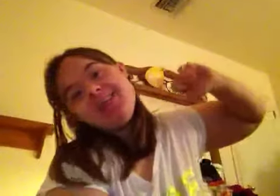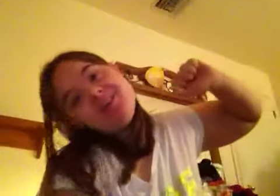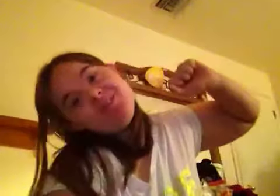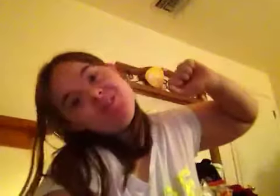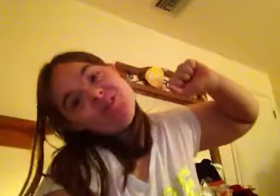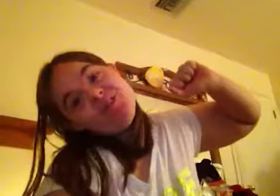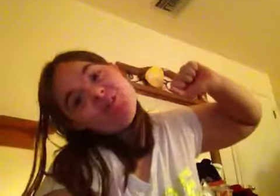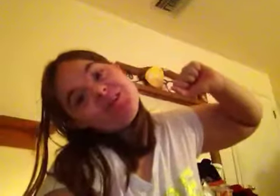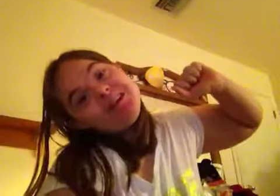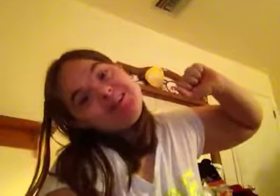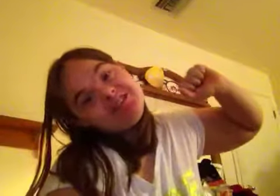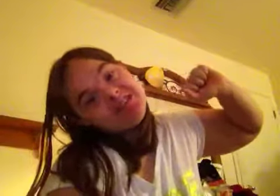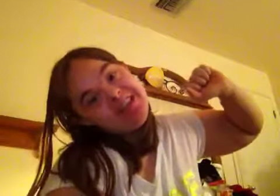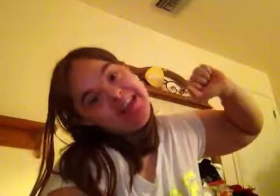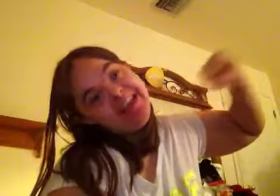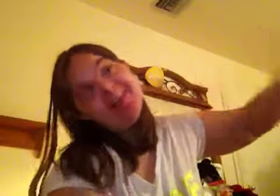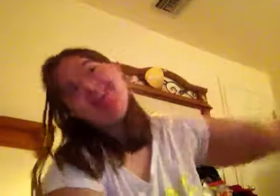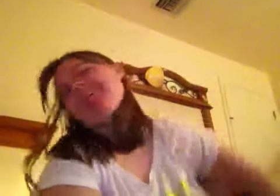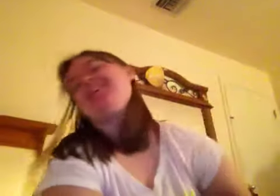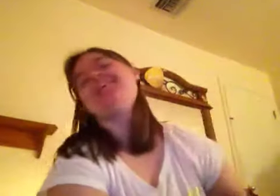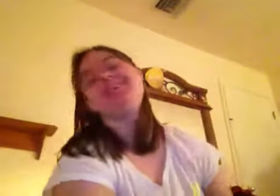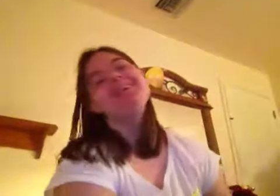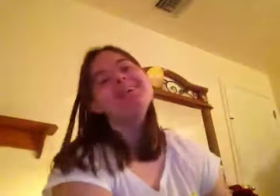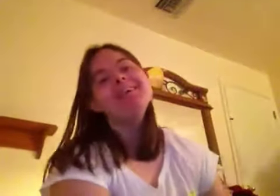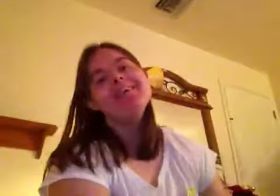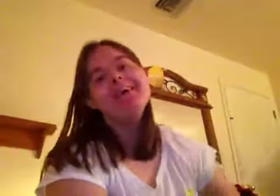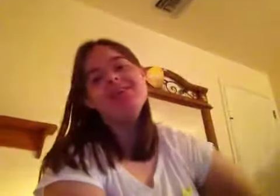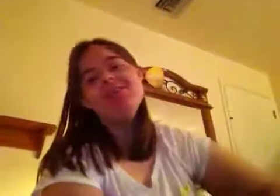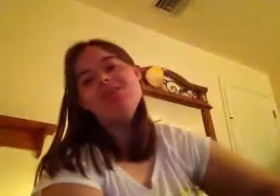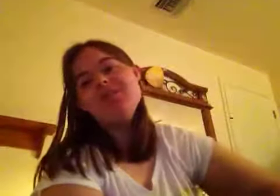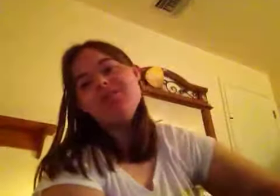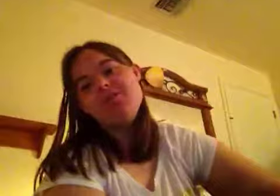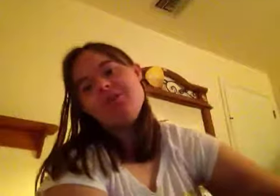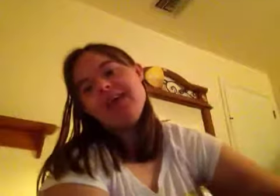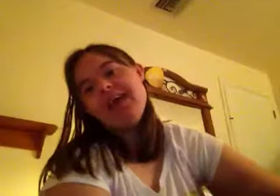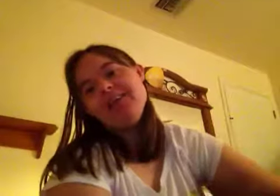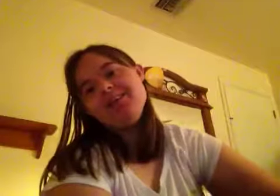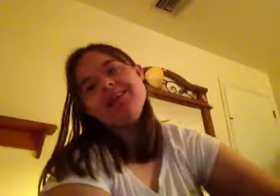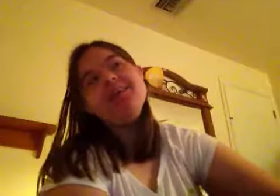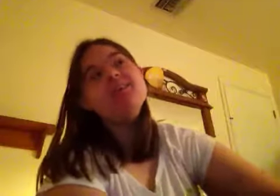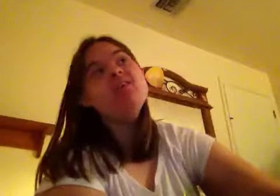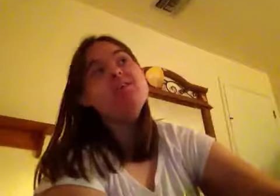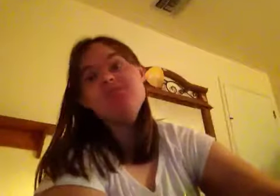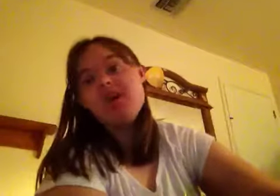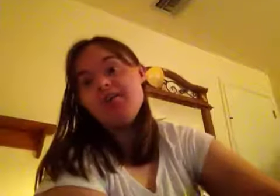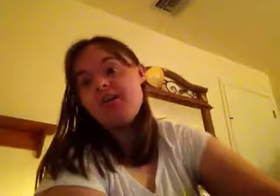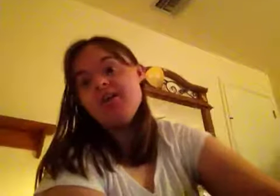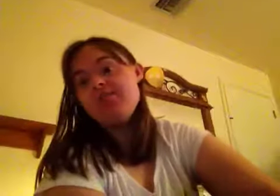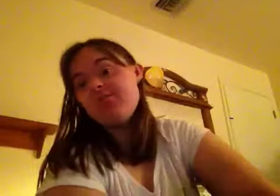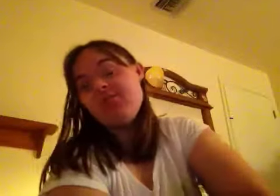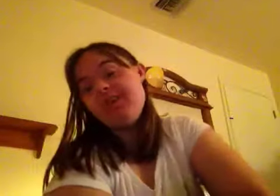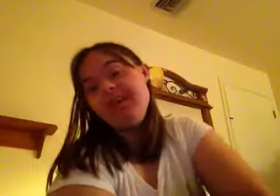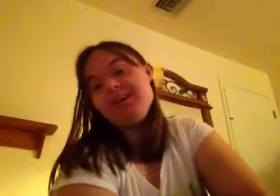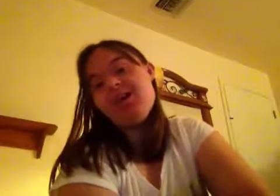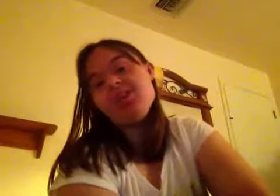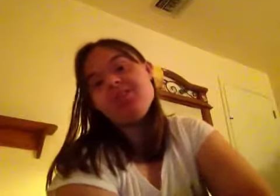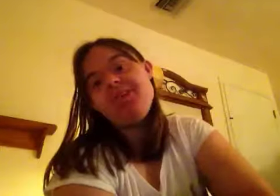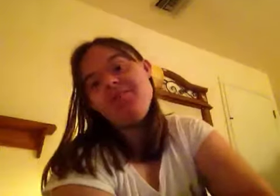Lucas and Jenny I do love Lucas he did a good job on his movies called the Fred